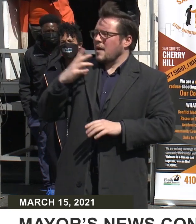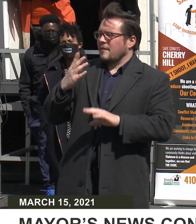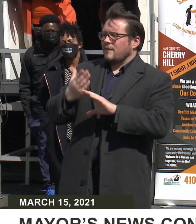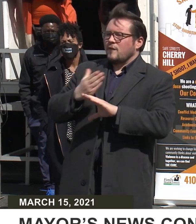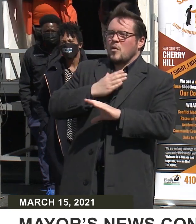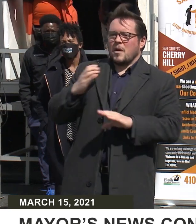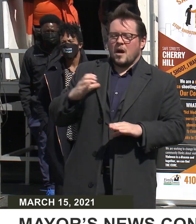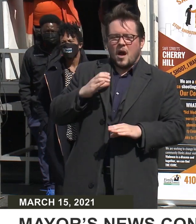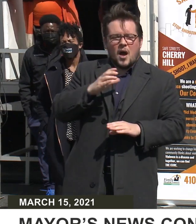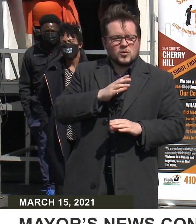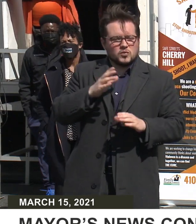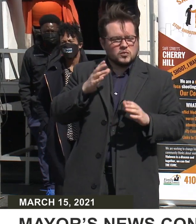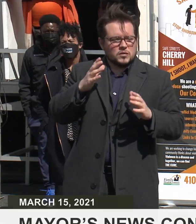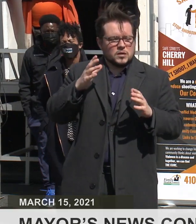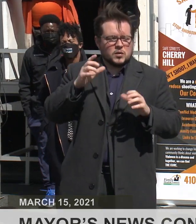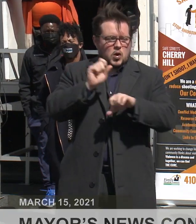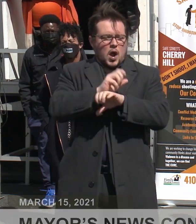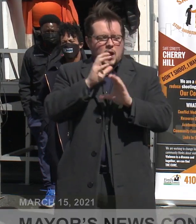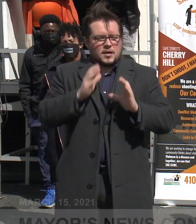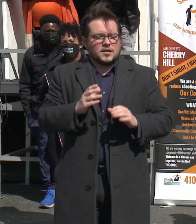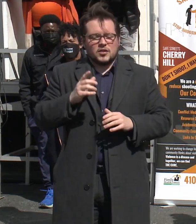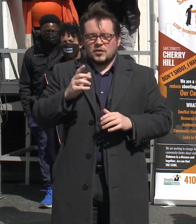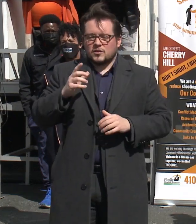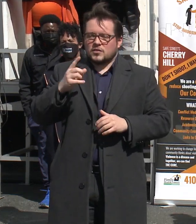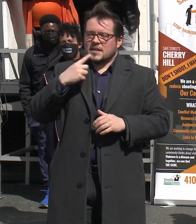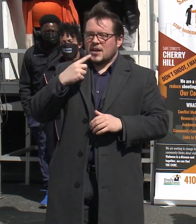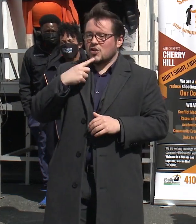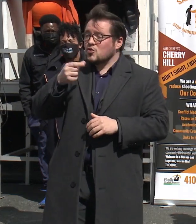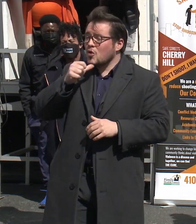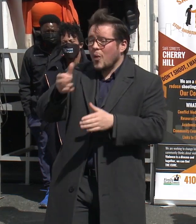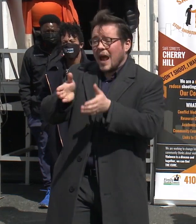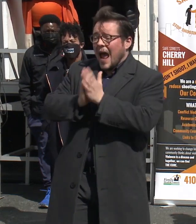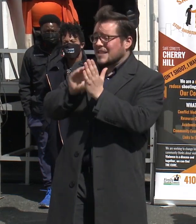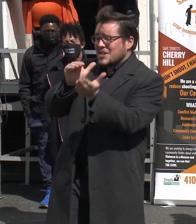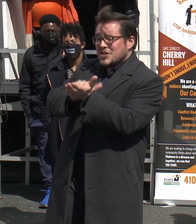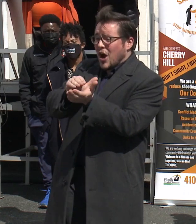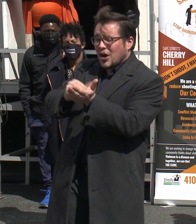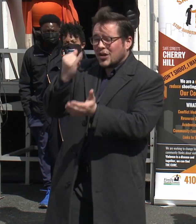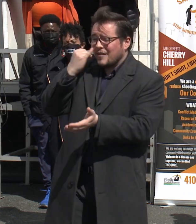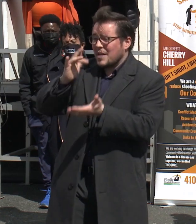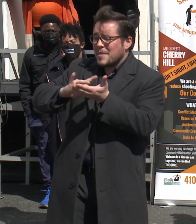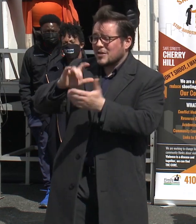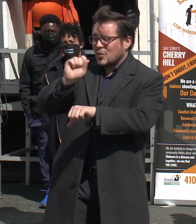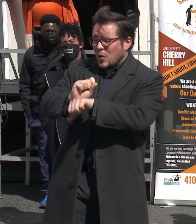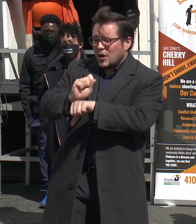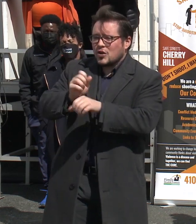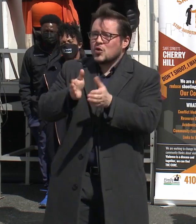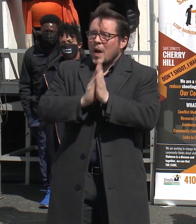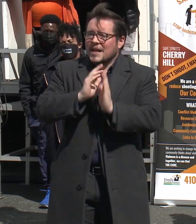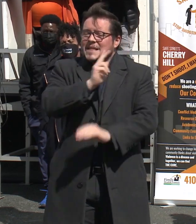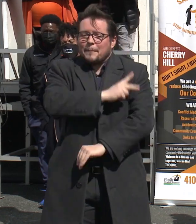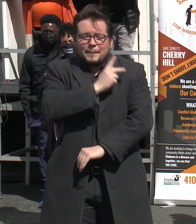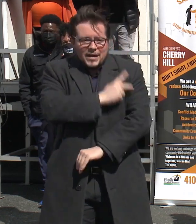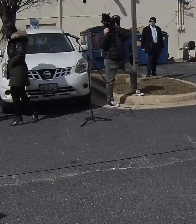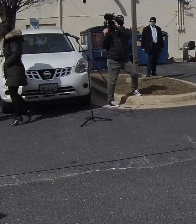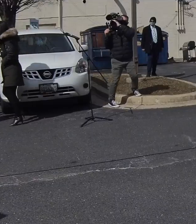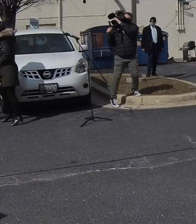Councilwoman Inspector, would say, you don't ask the doctor if the medicine is working. You ask the patient. And now we have to ask the patient. Barry?